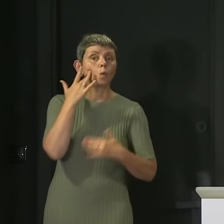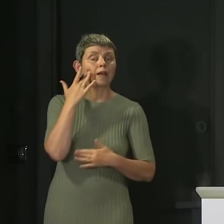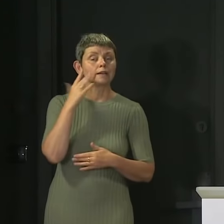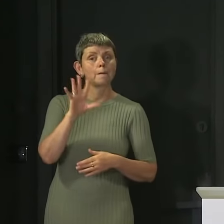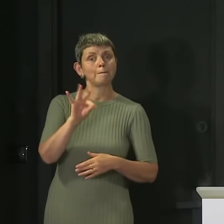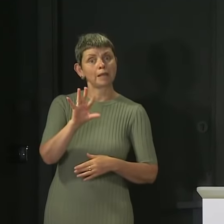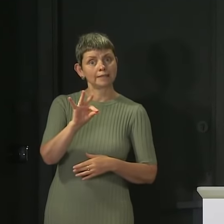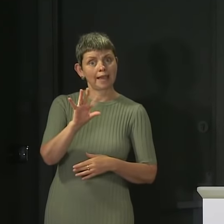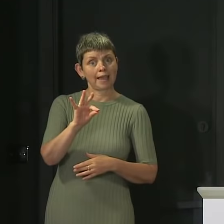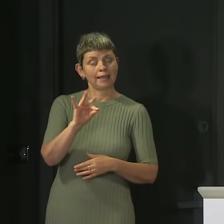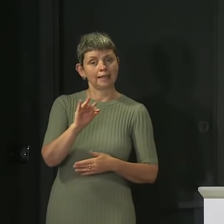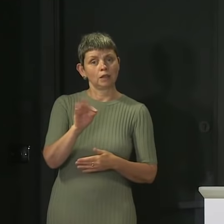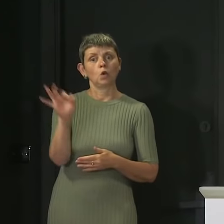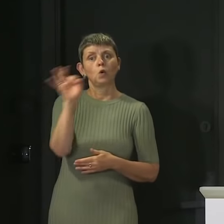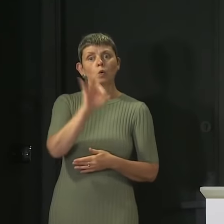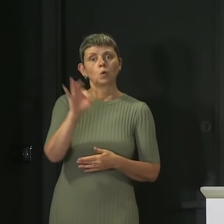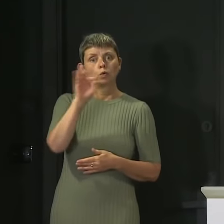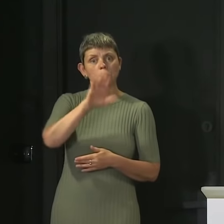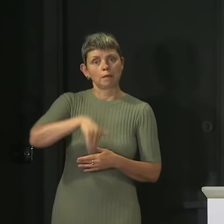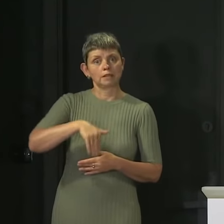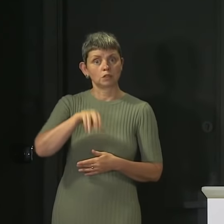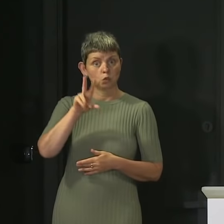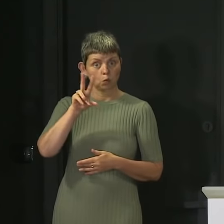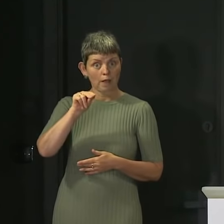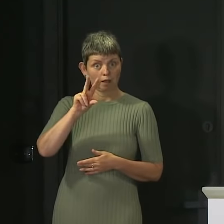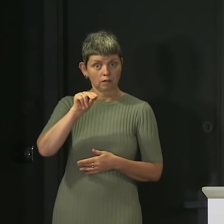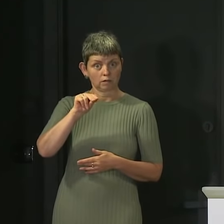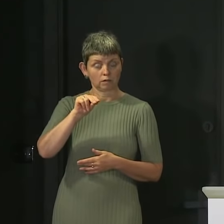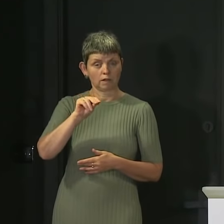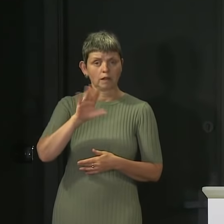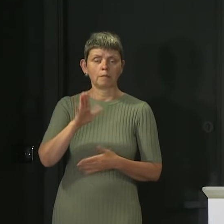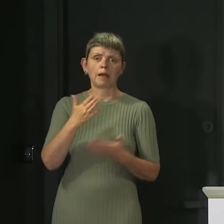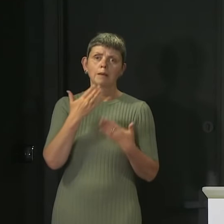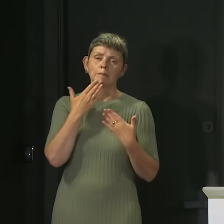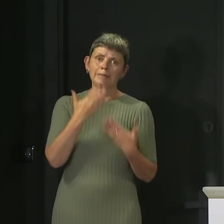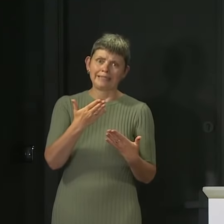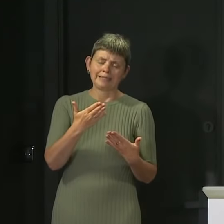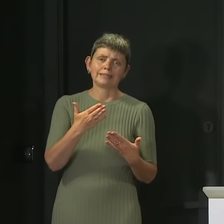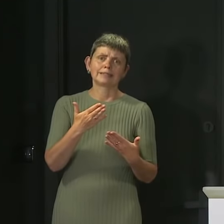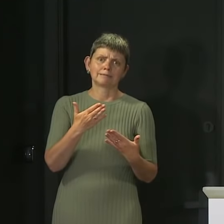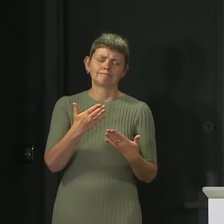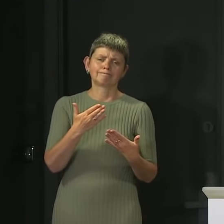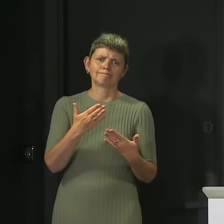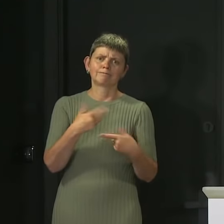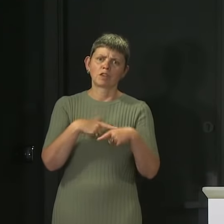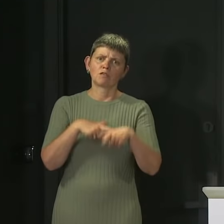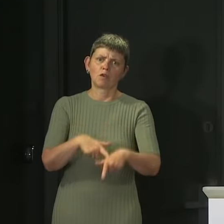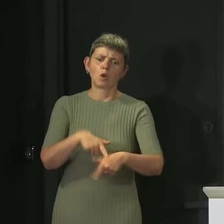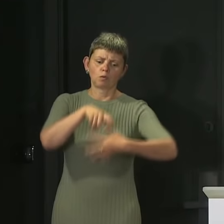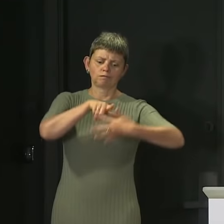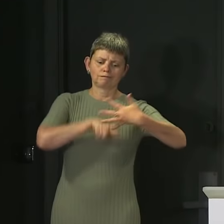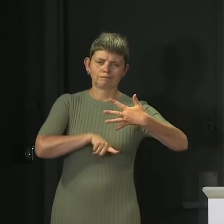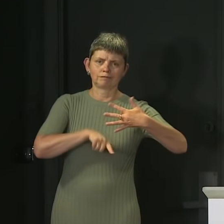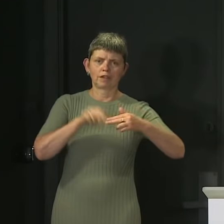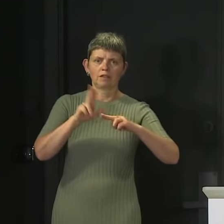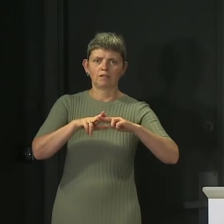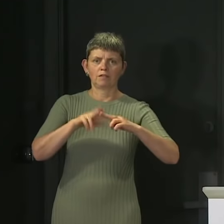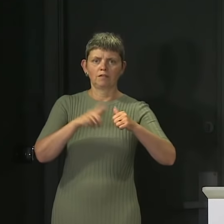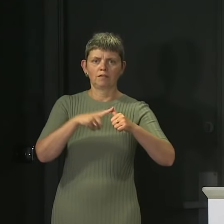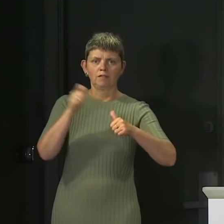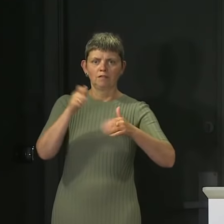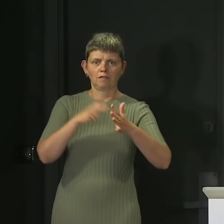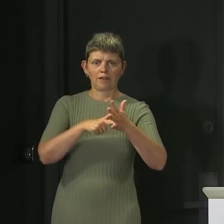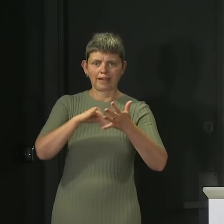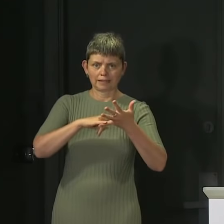Monday at the usual time of 12.15. In the meantime, can I please appeal to you again to comply with the facts advice because it is